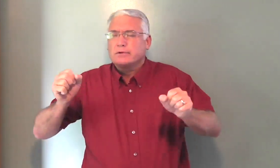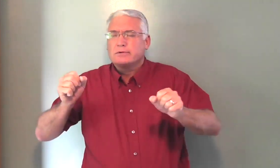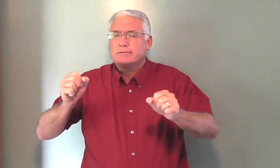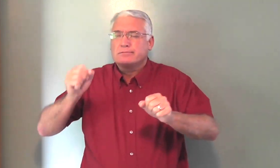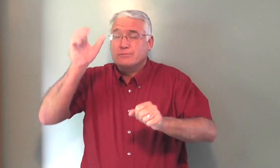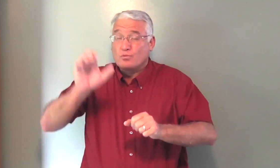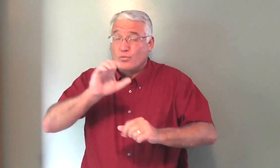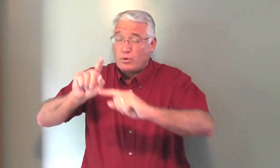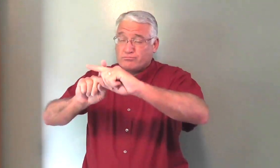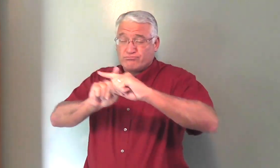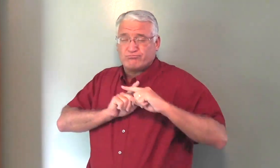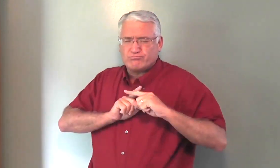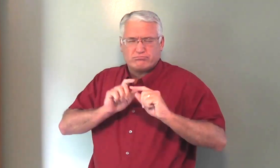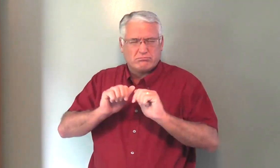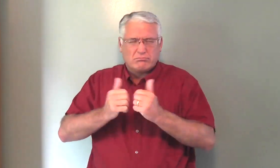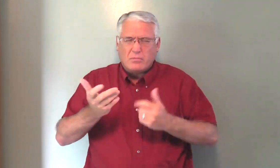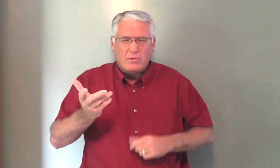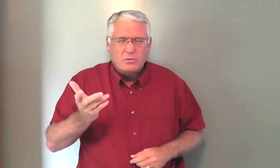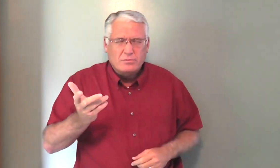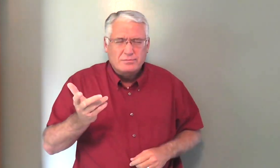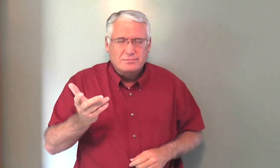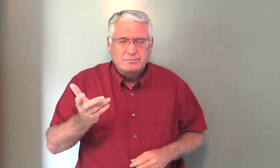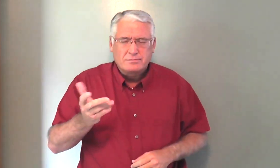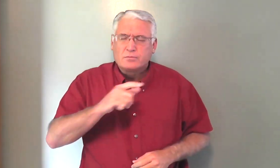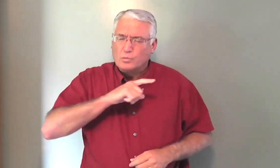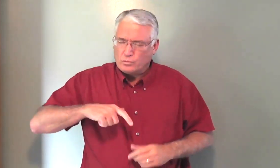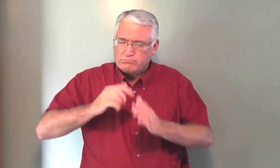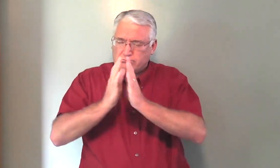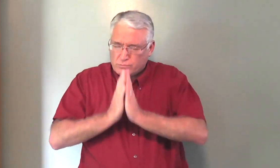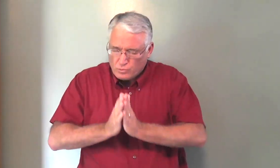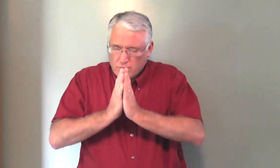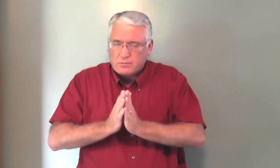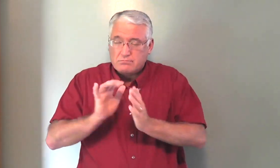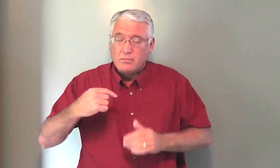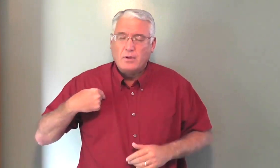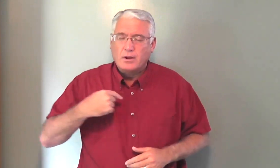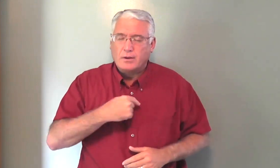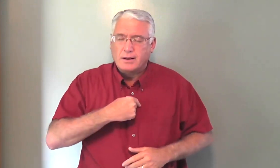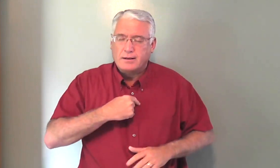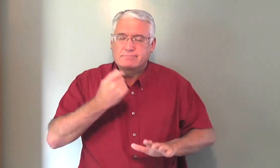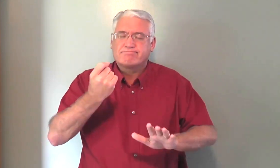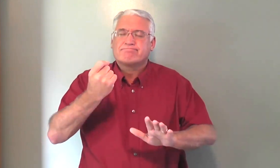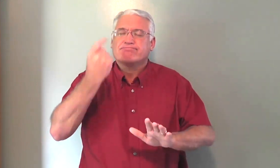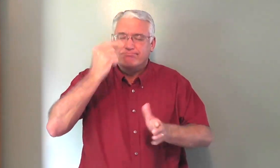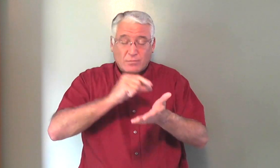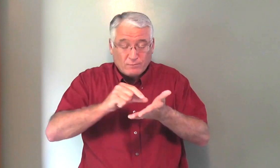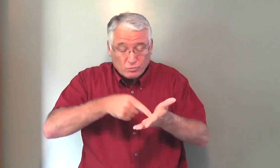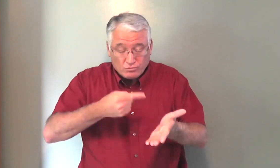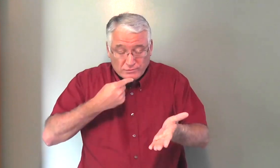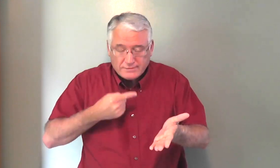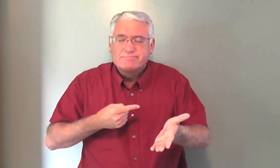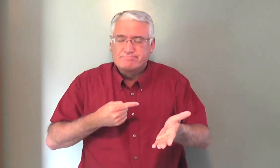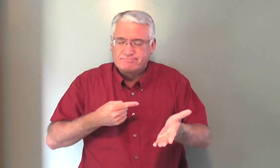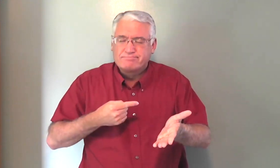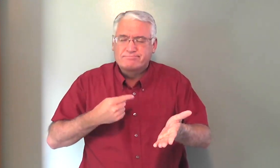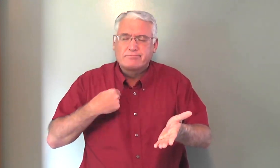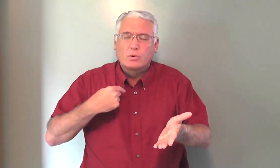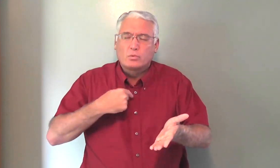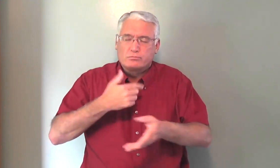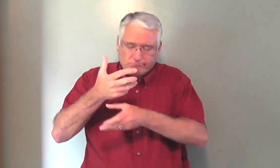would we ever become saved? How? Lord, we pray that you will help us to understand from the